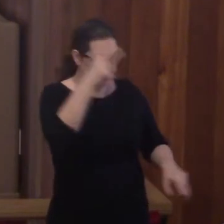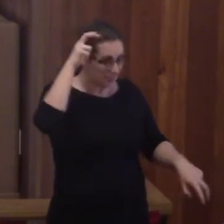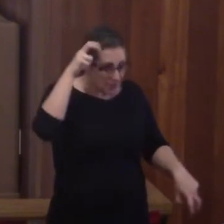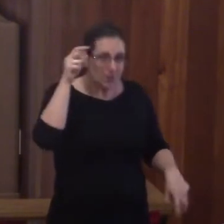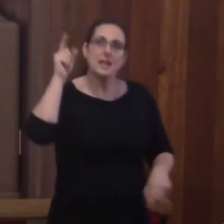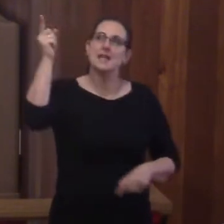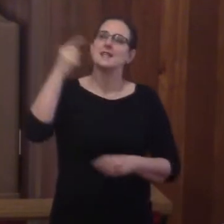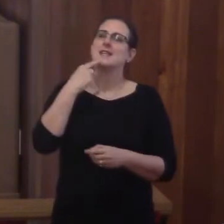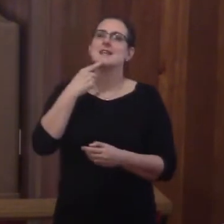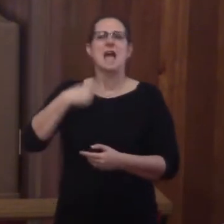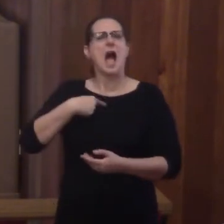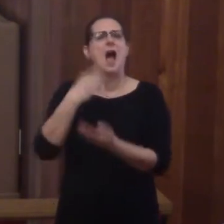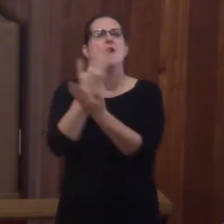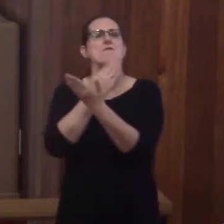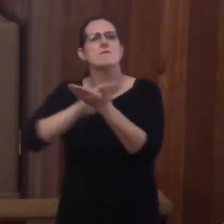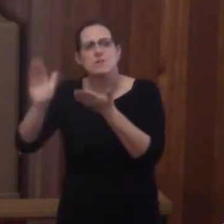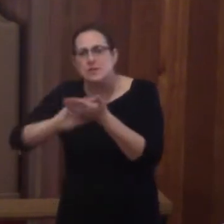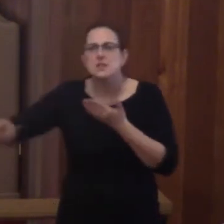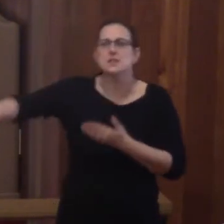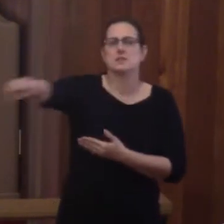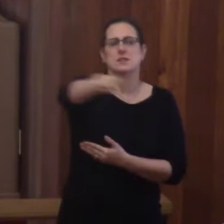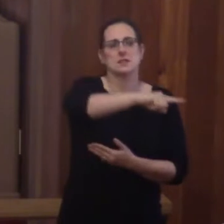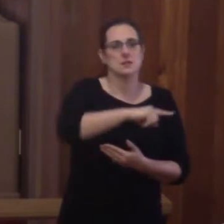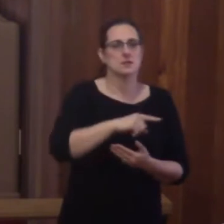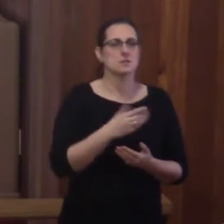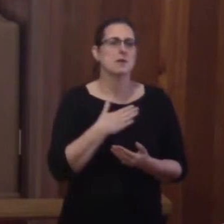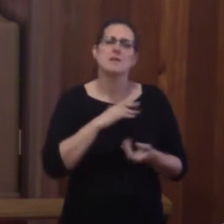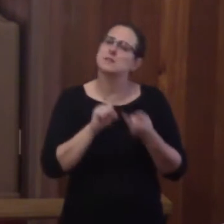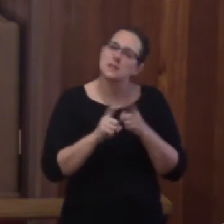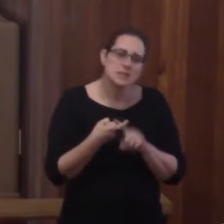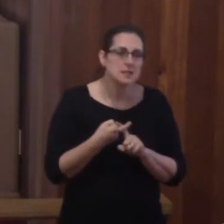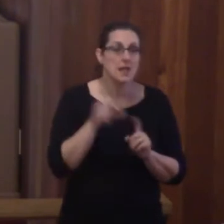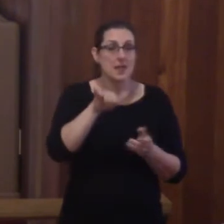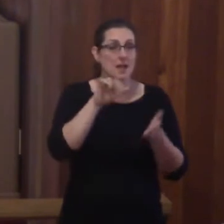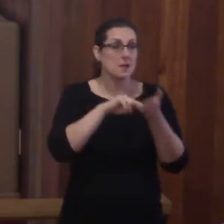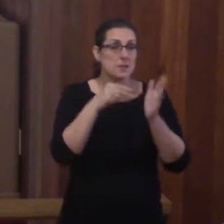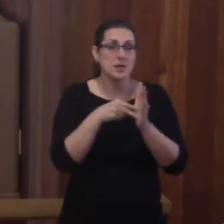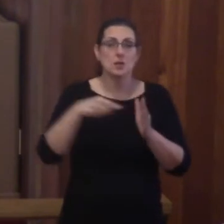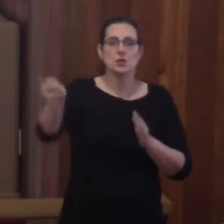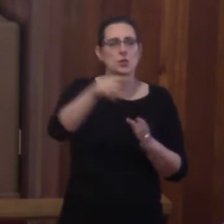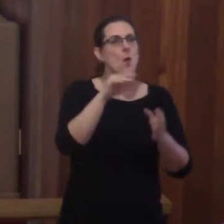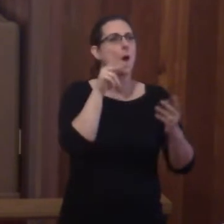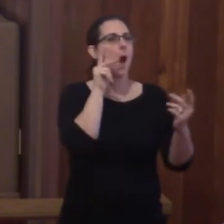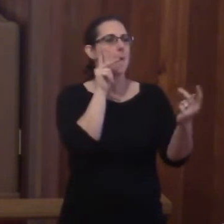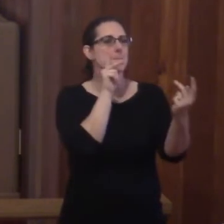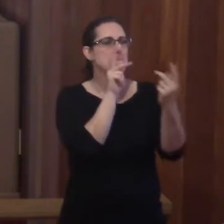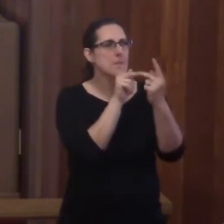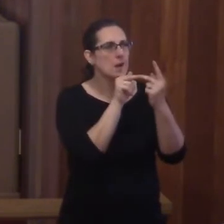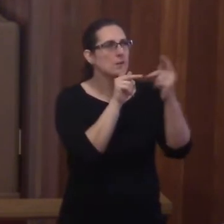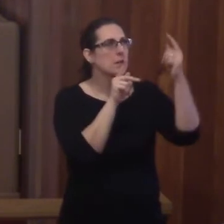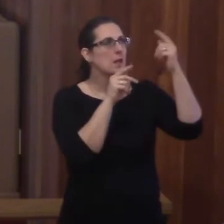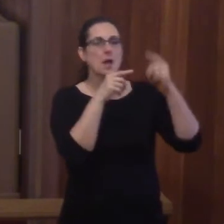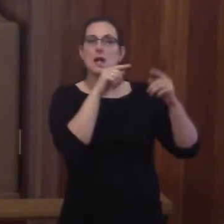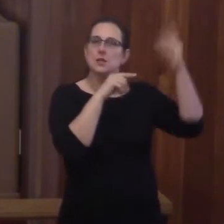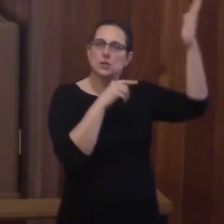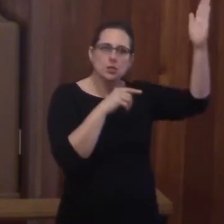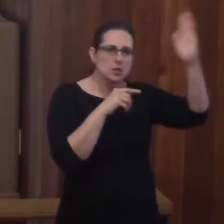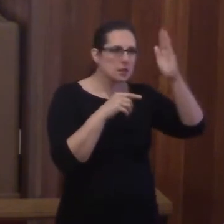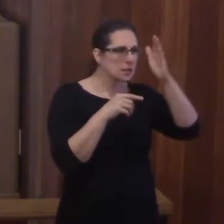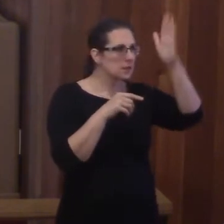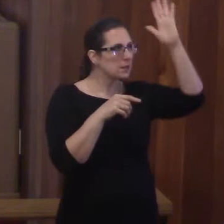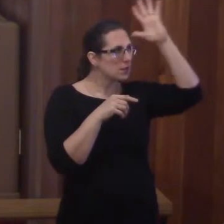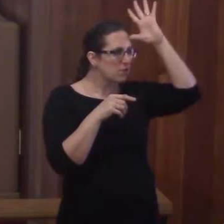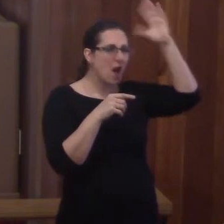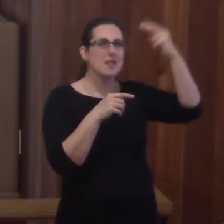He says that to you today, my friends. That means that you are perfect in your Father's eyes, one destined